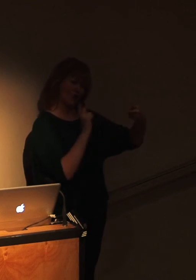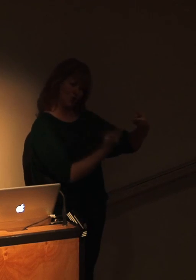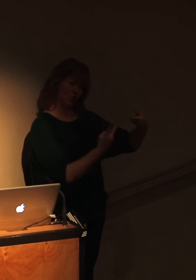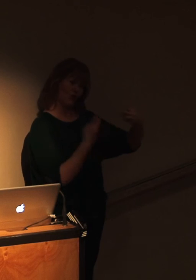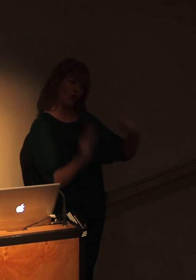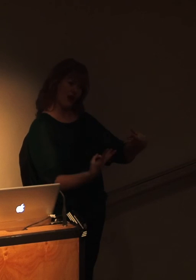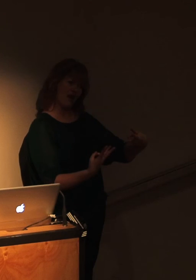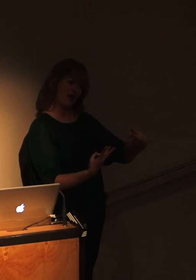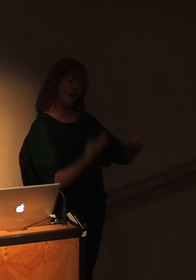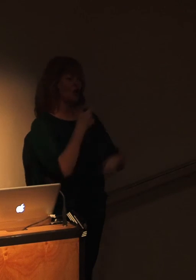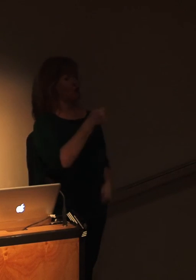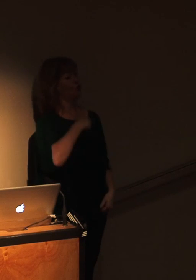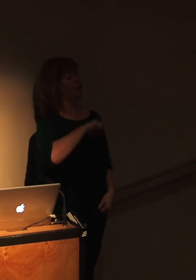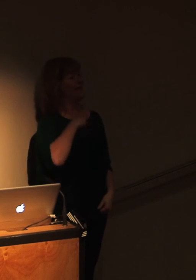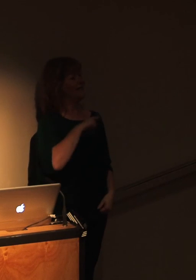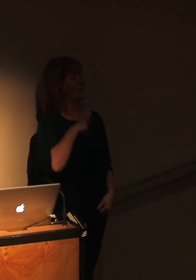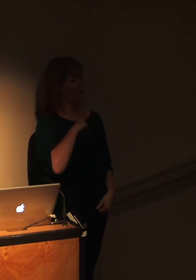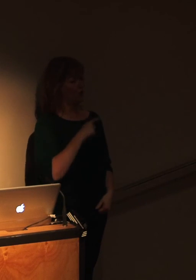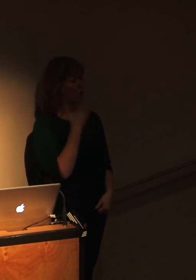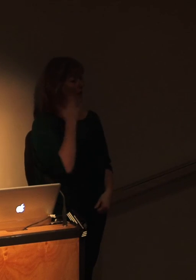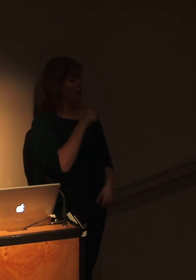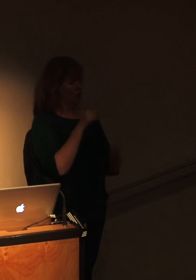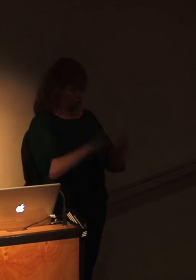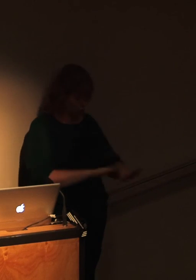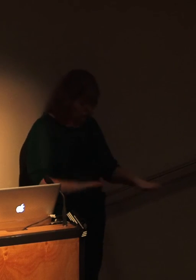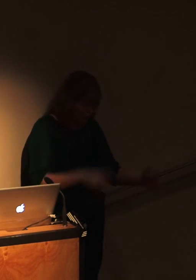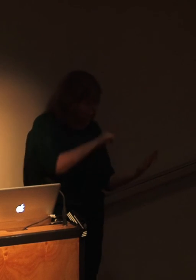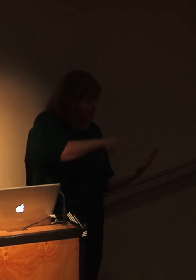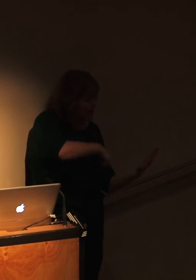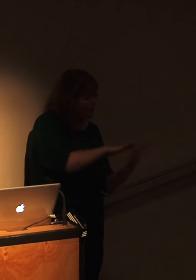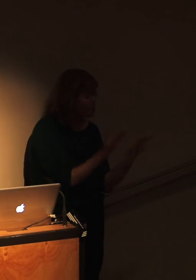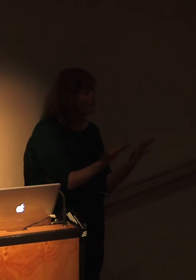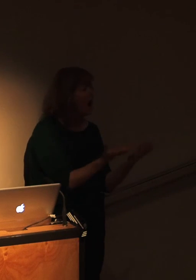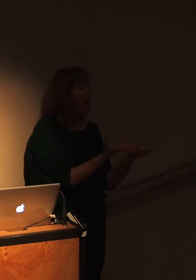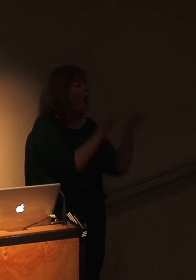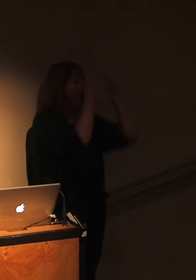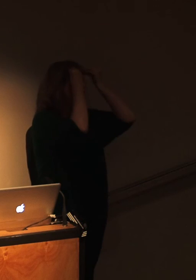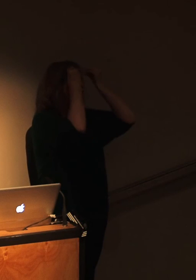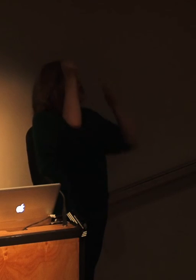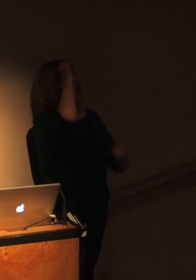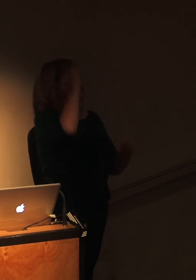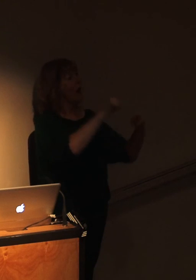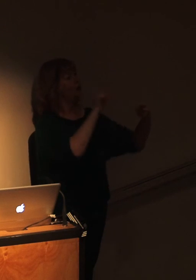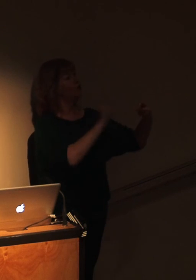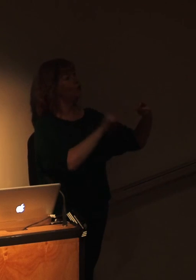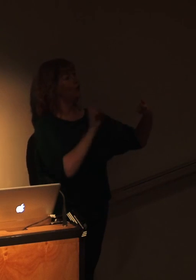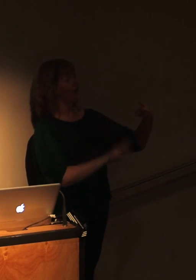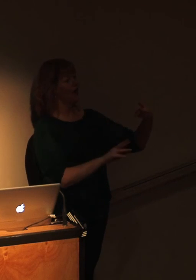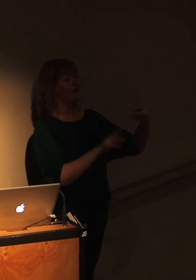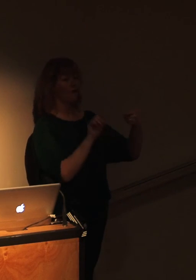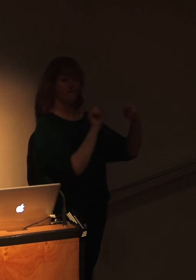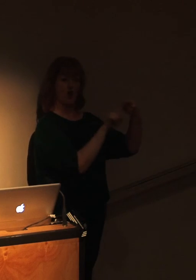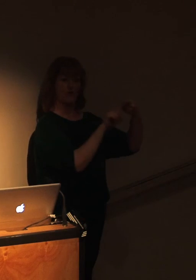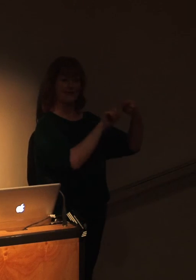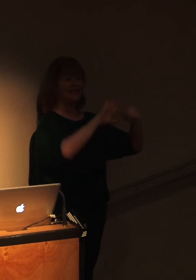when we read those books as kids, we were programmed about how we perceive story. So the first thing you do, set up the story,